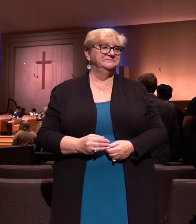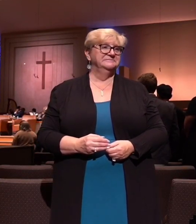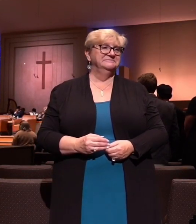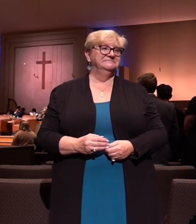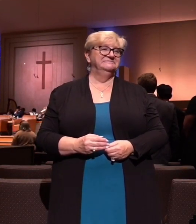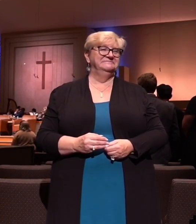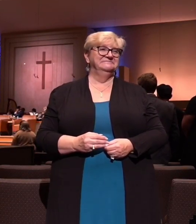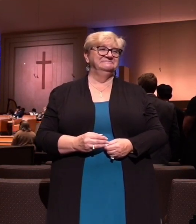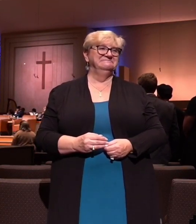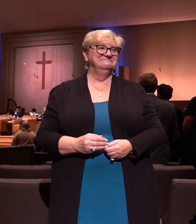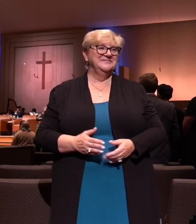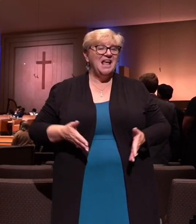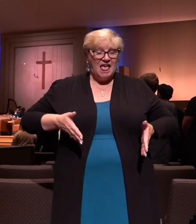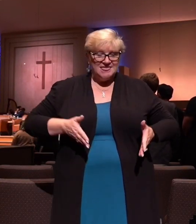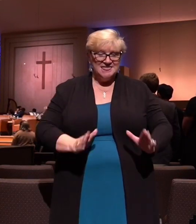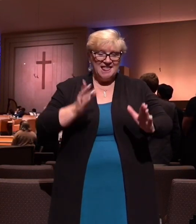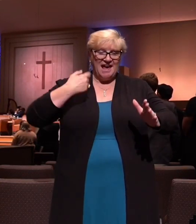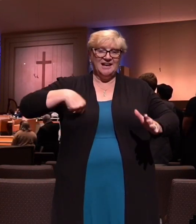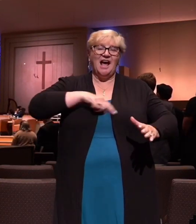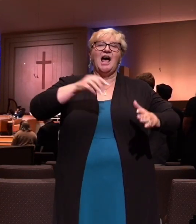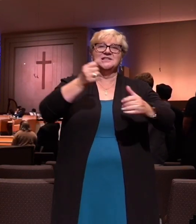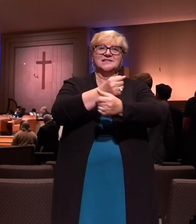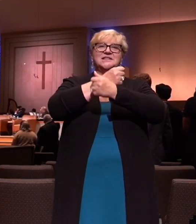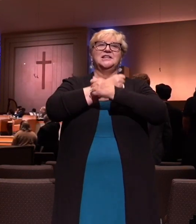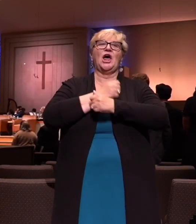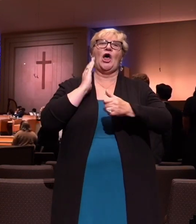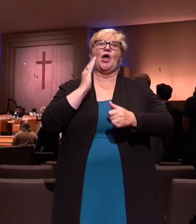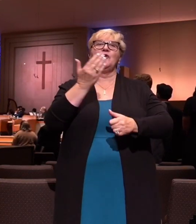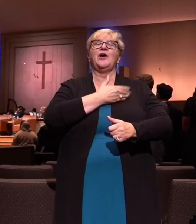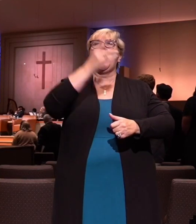Let us love each